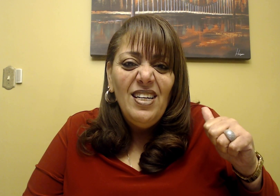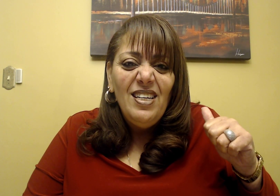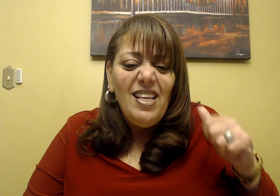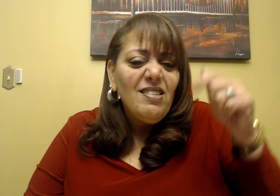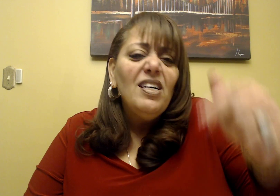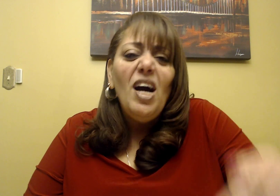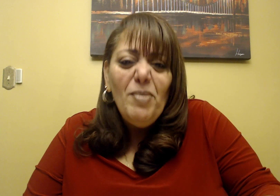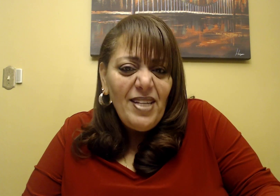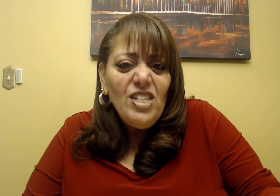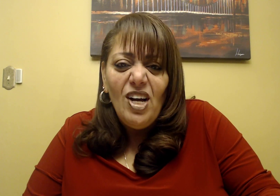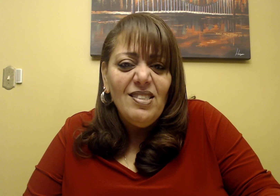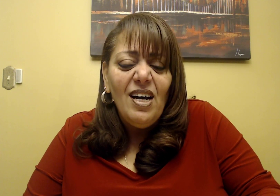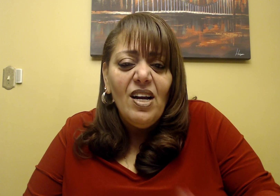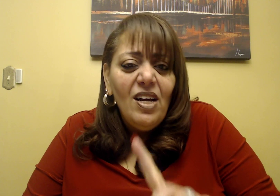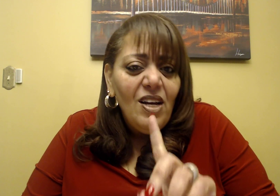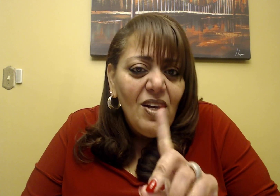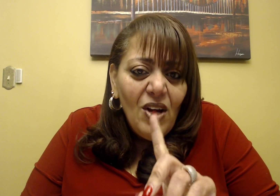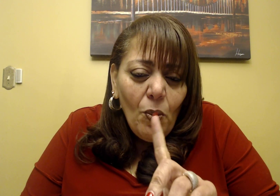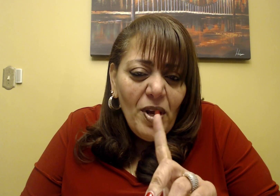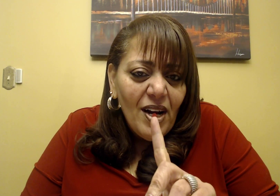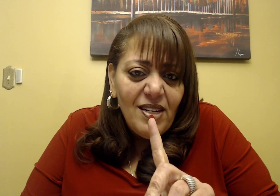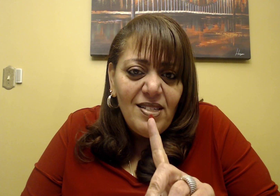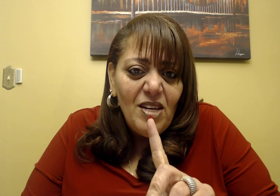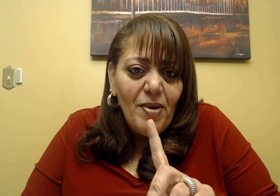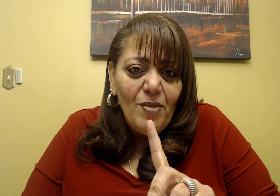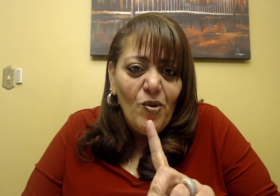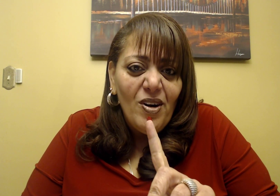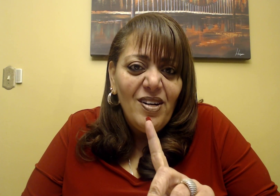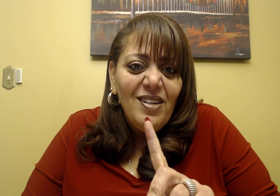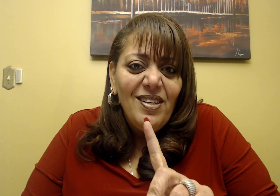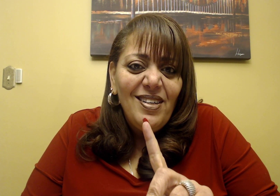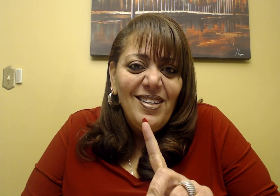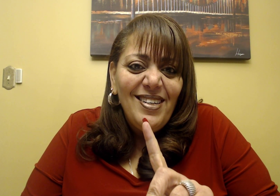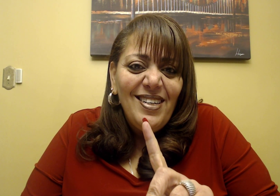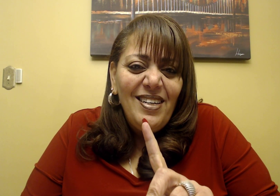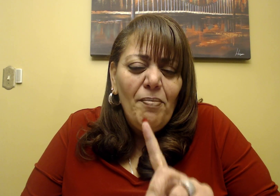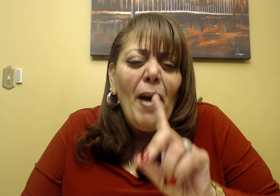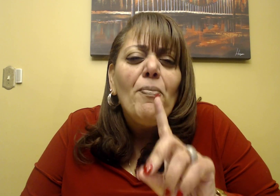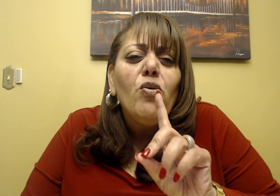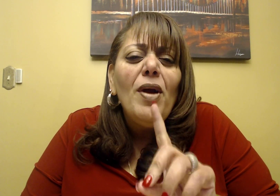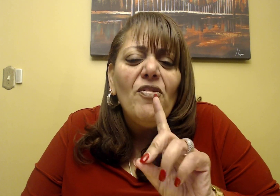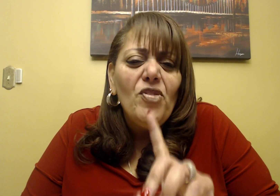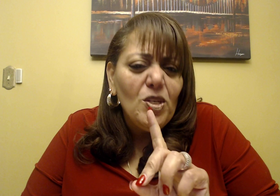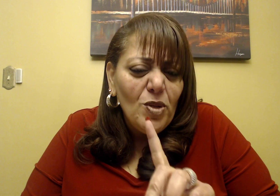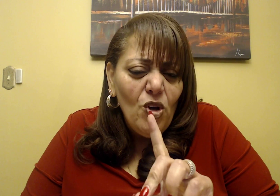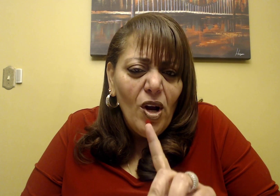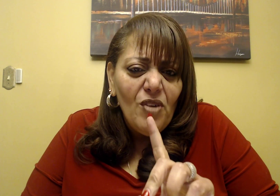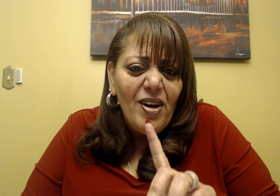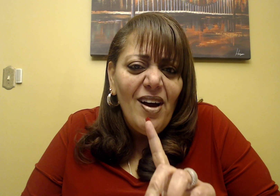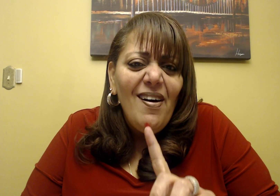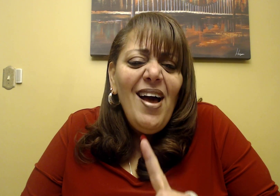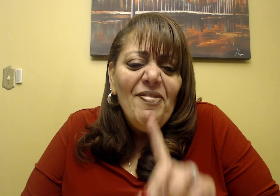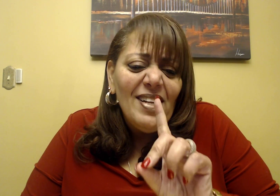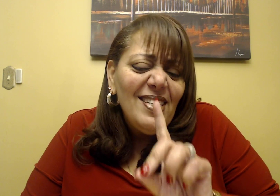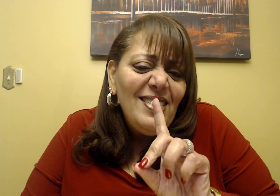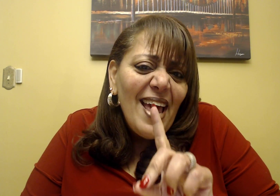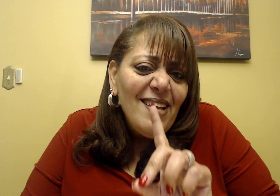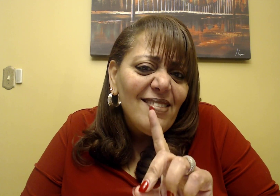there's going to come a day, child of God, where you're not going to see him anymore. My prayer for you as we're talking right now, that today is the